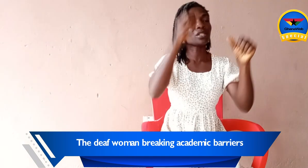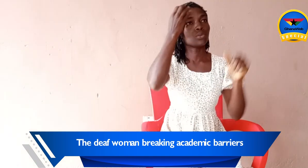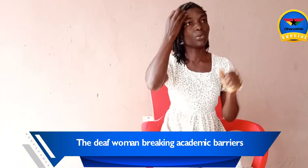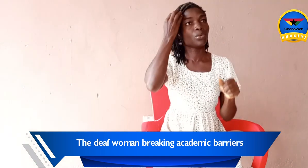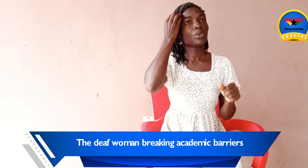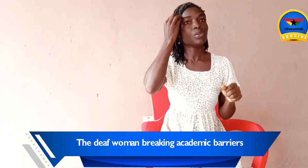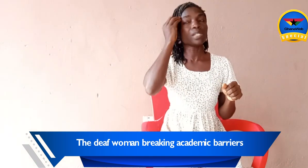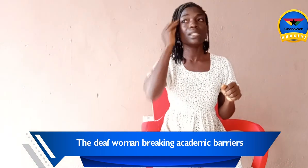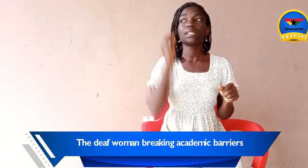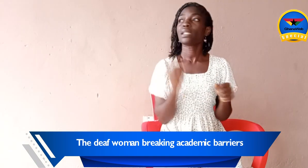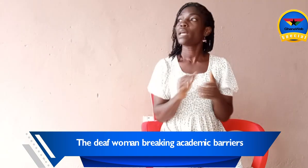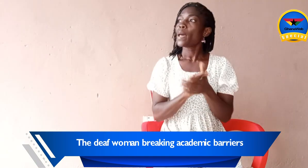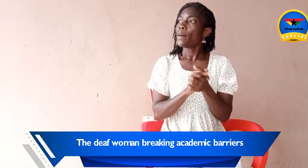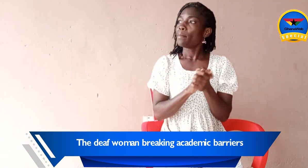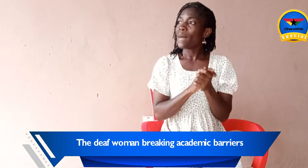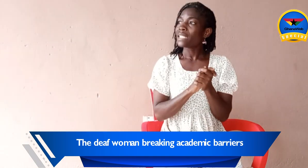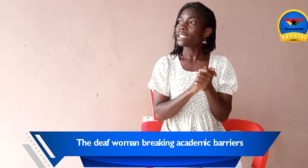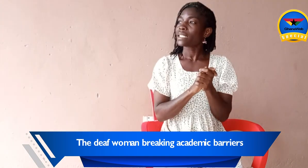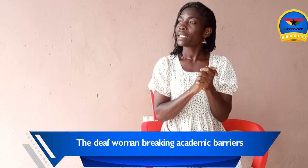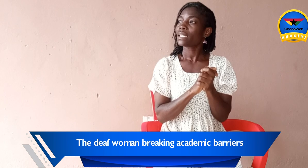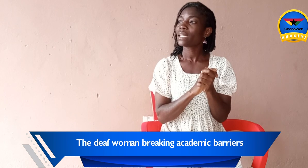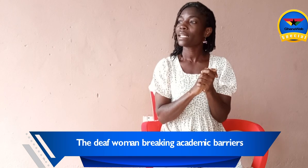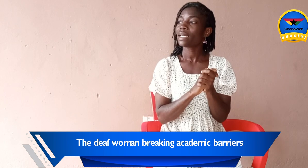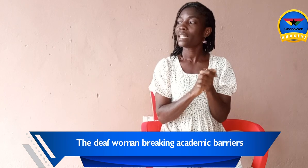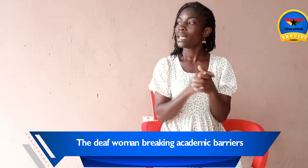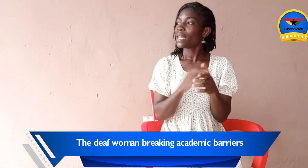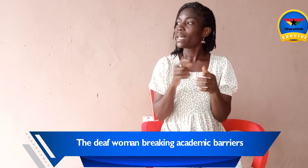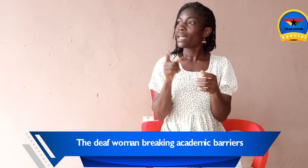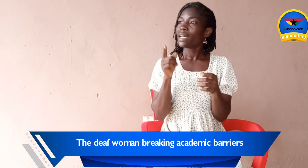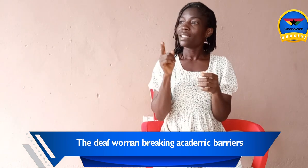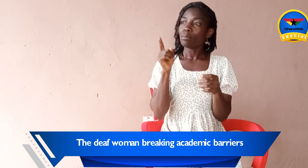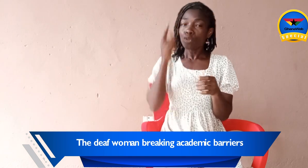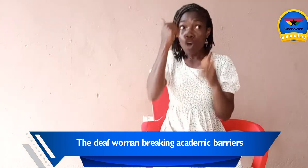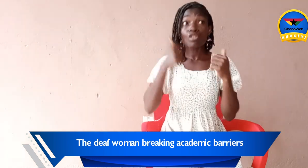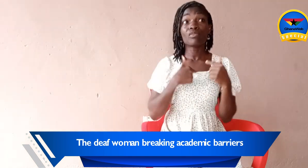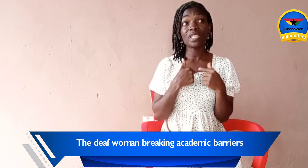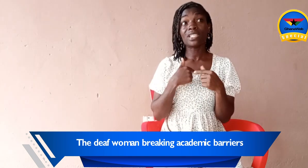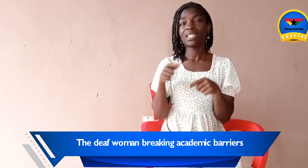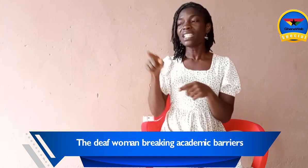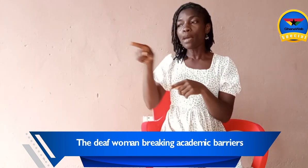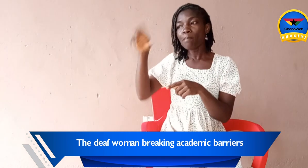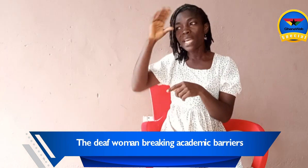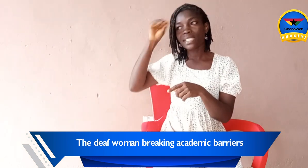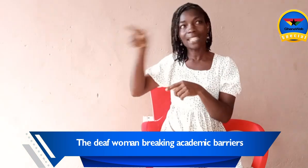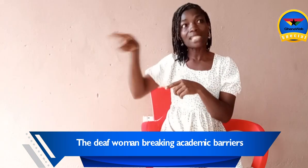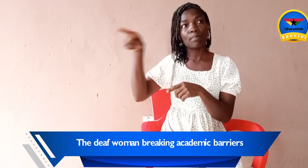to succeed. Dr. because of me, they made that man